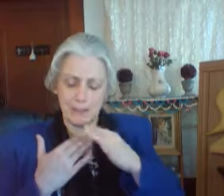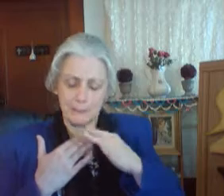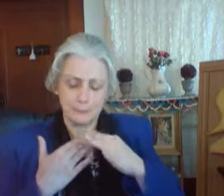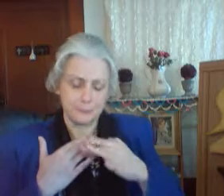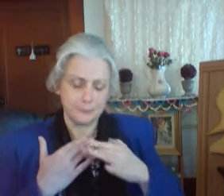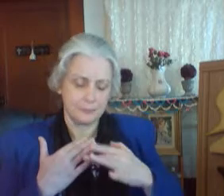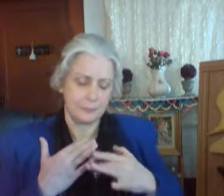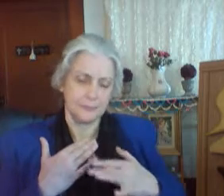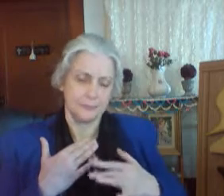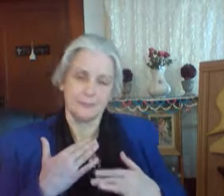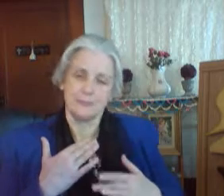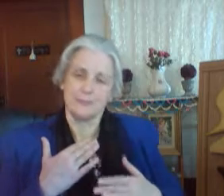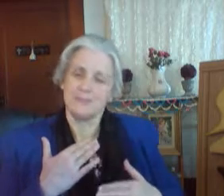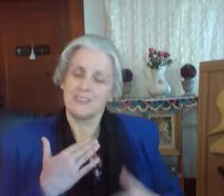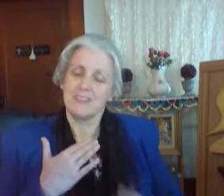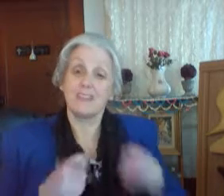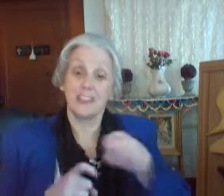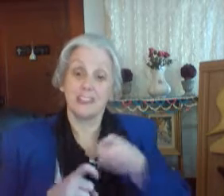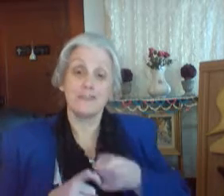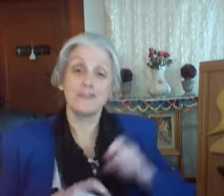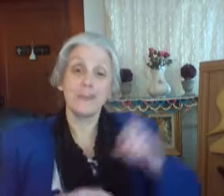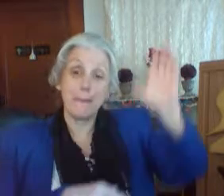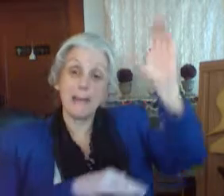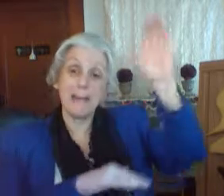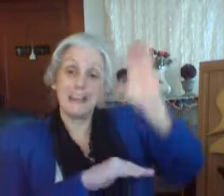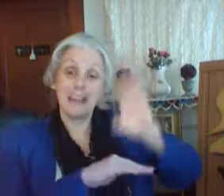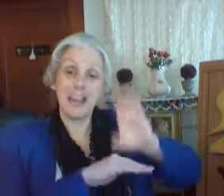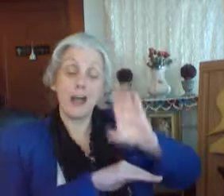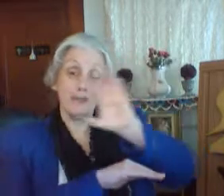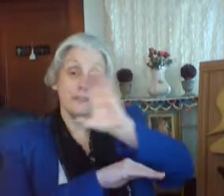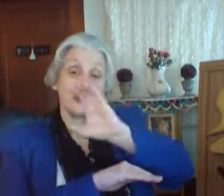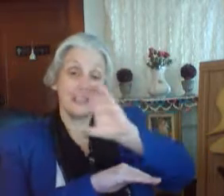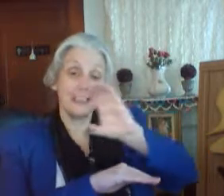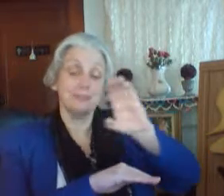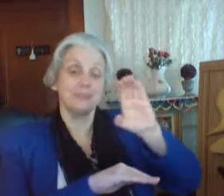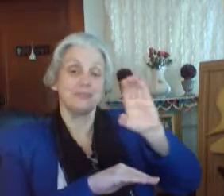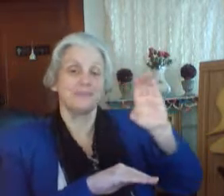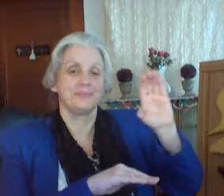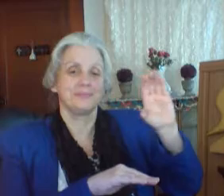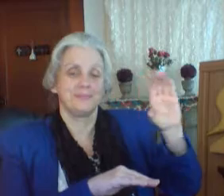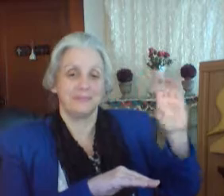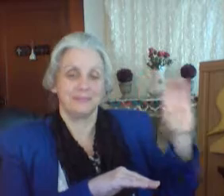it flows from Calvary.